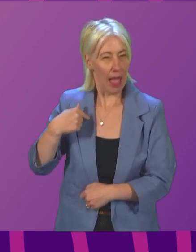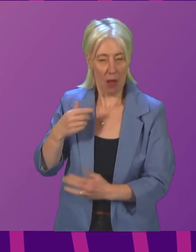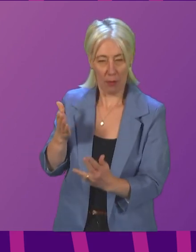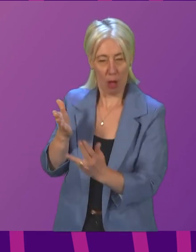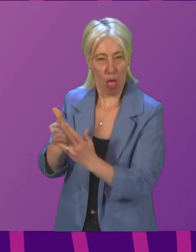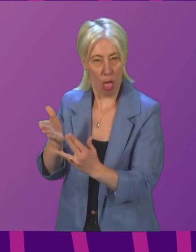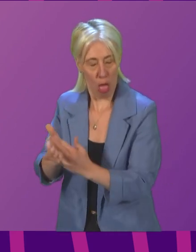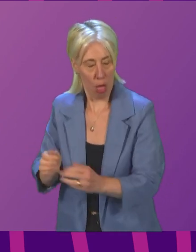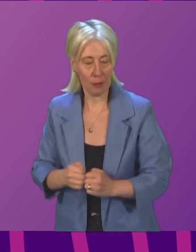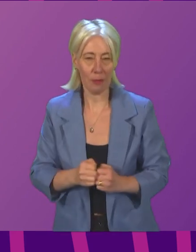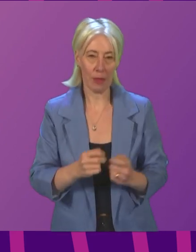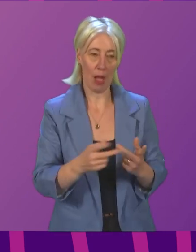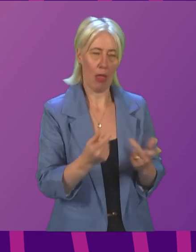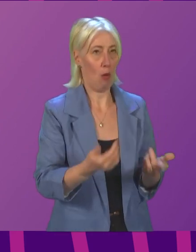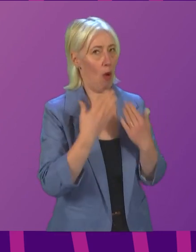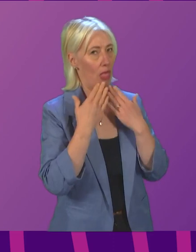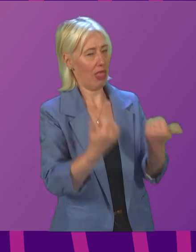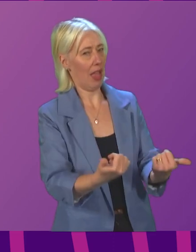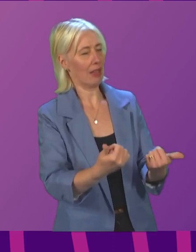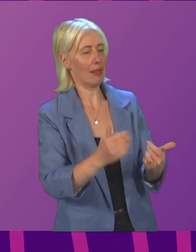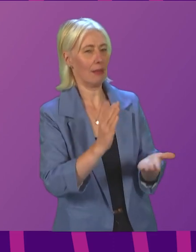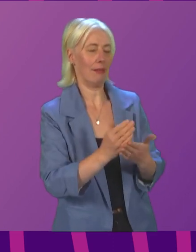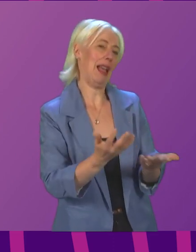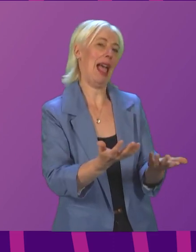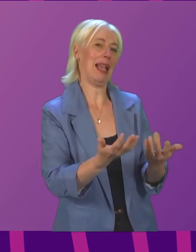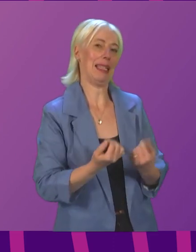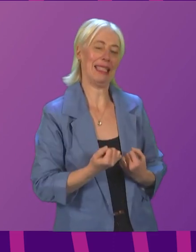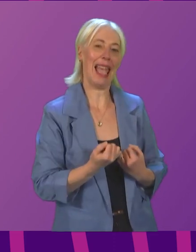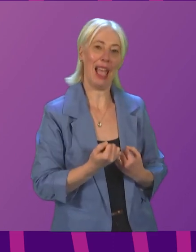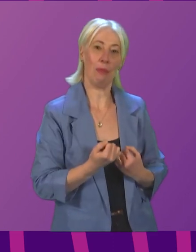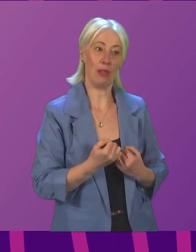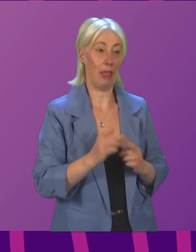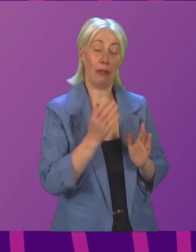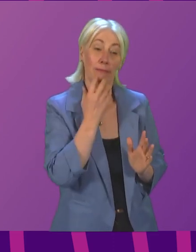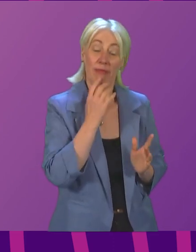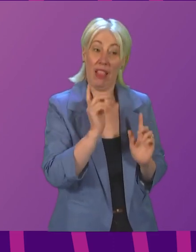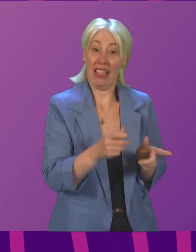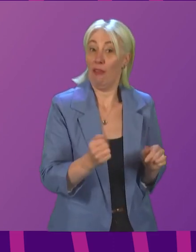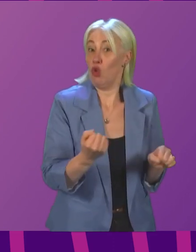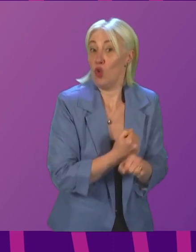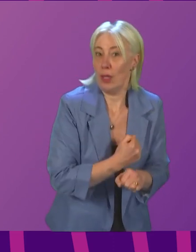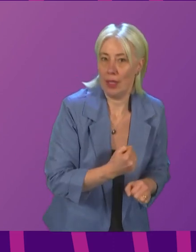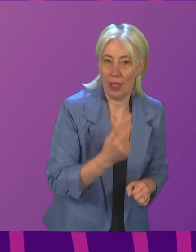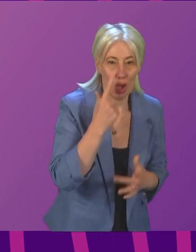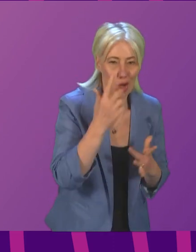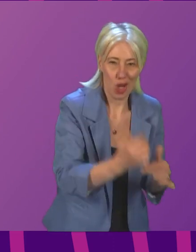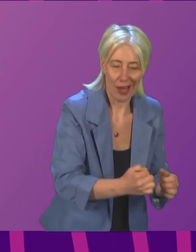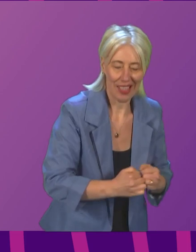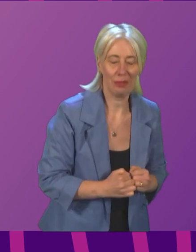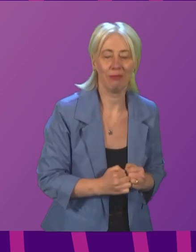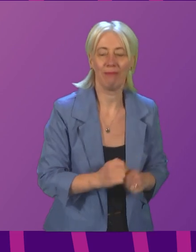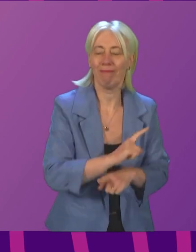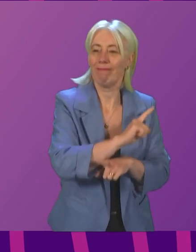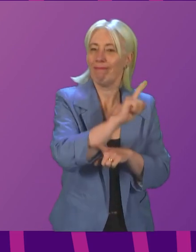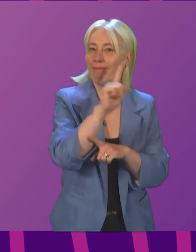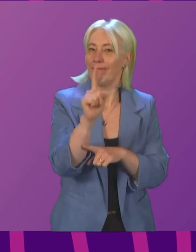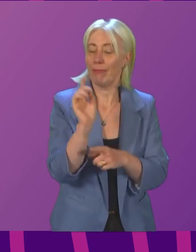Others were thankful, and most accepted it as something to be done. Later, when I came to